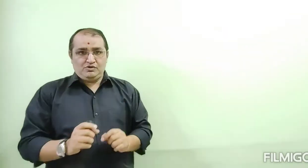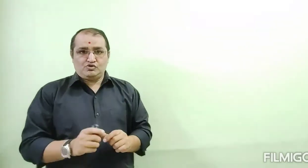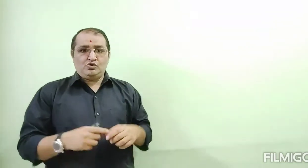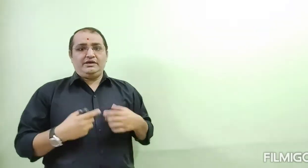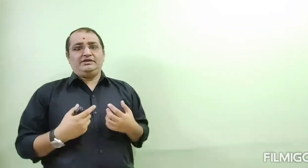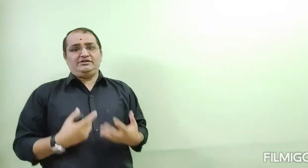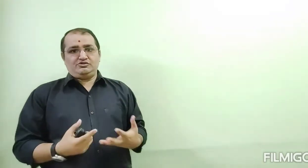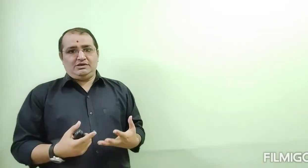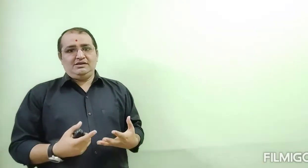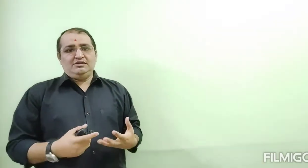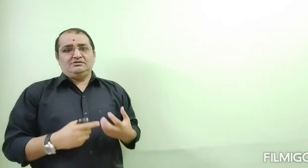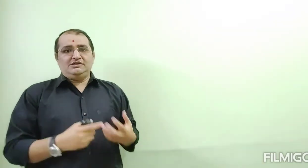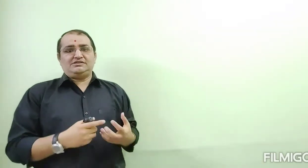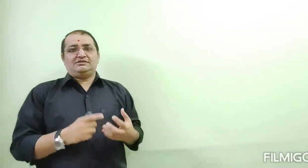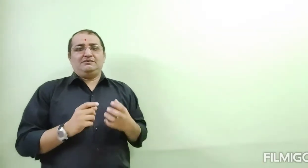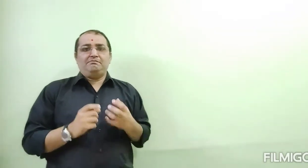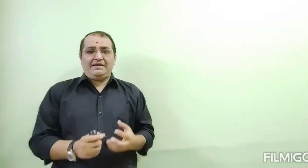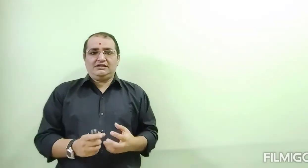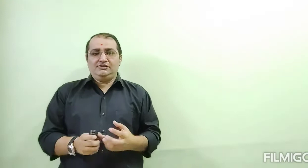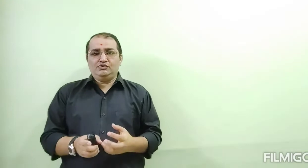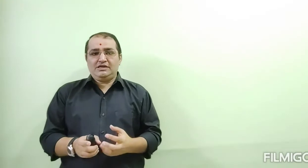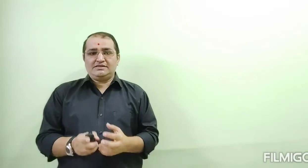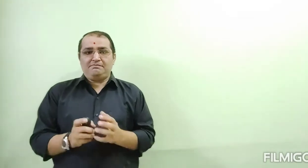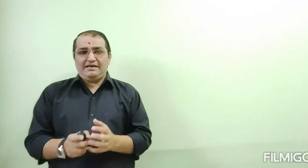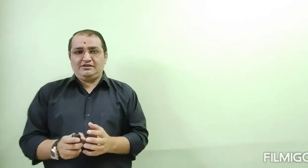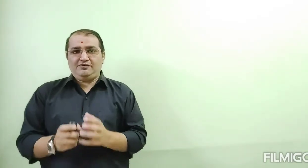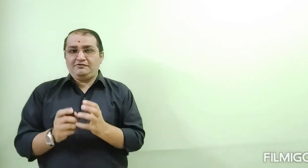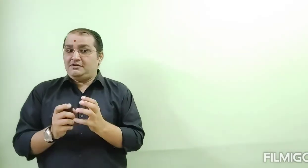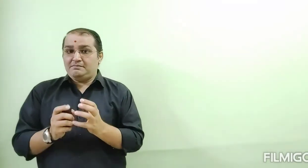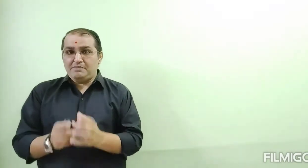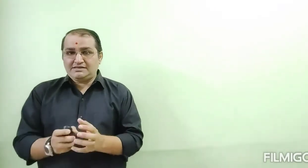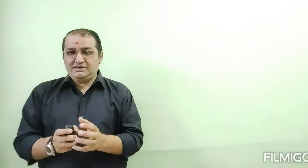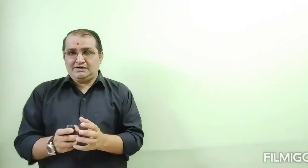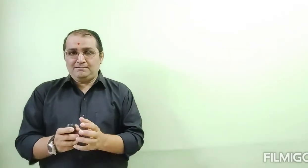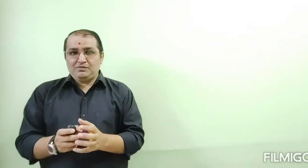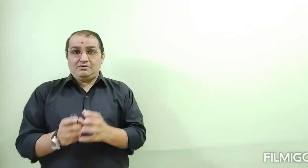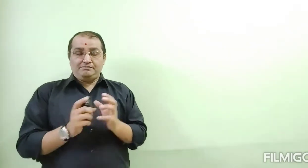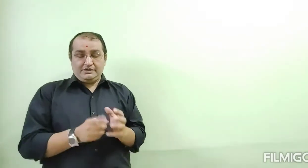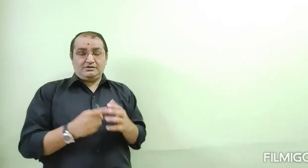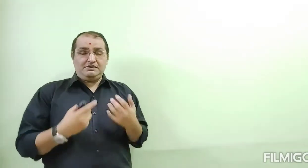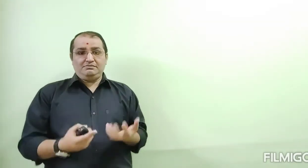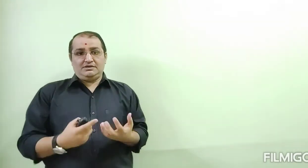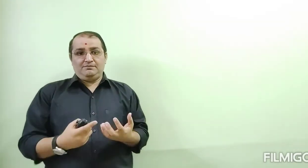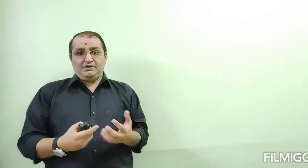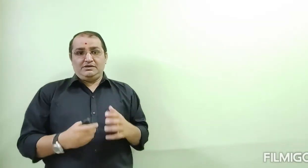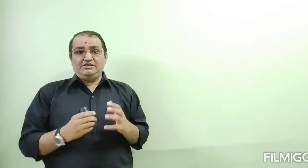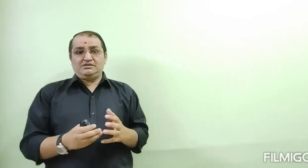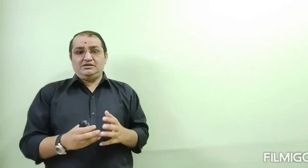So, in history, this battle known as the Battle of Baksar. But remember, East India